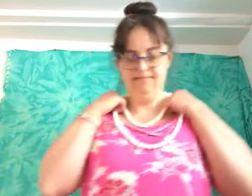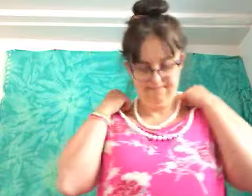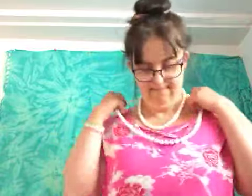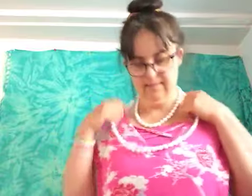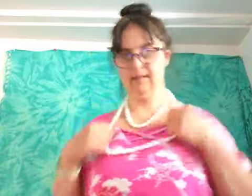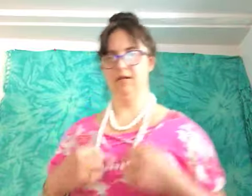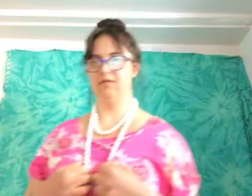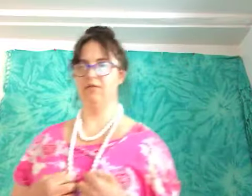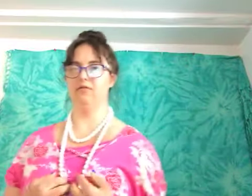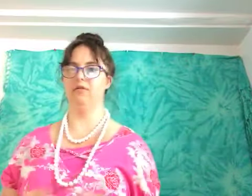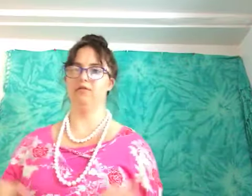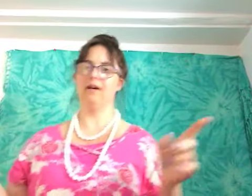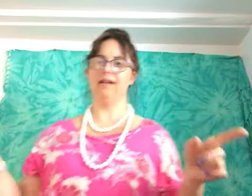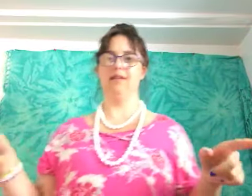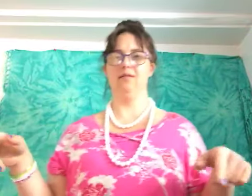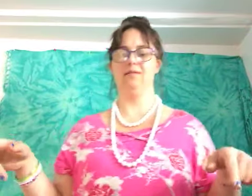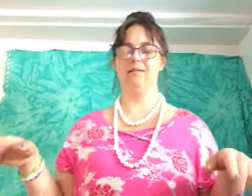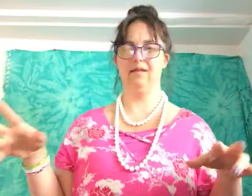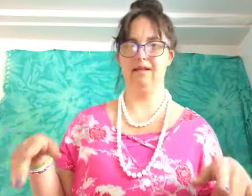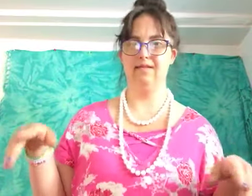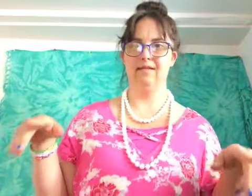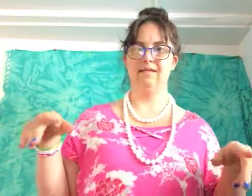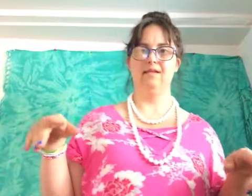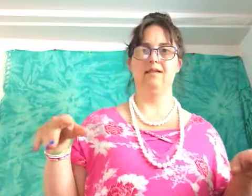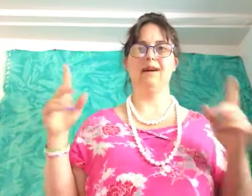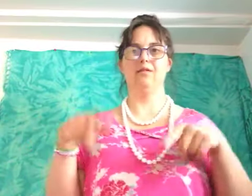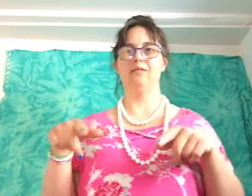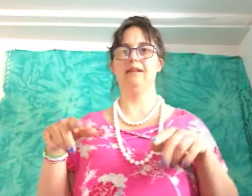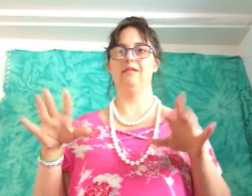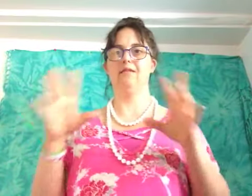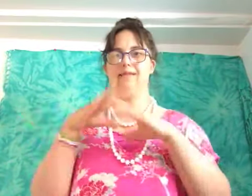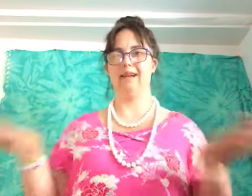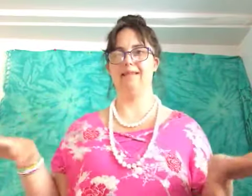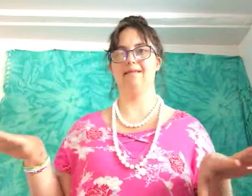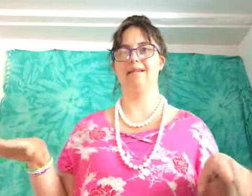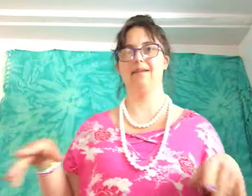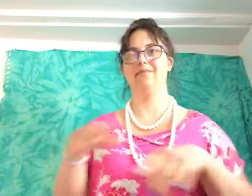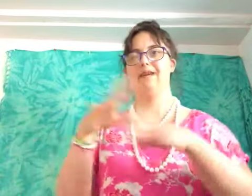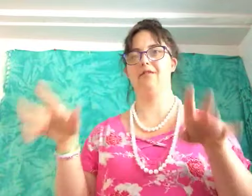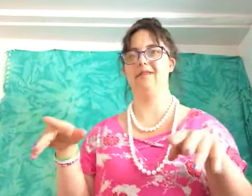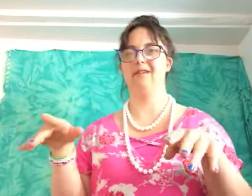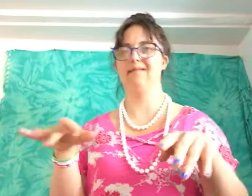also try out these viral tick-tock dances um in your videos